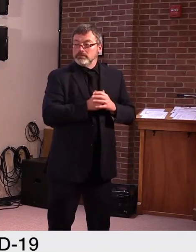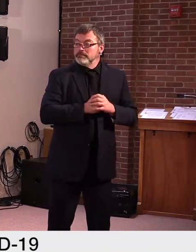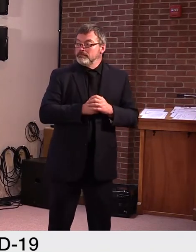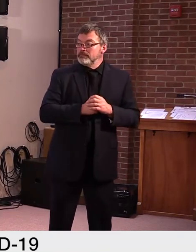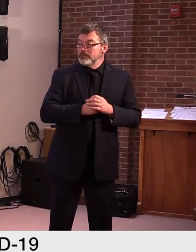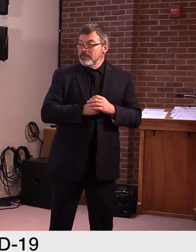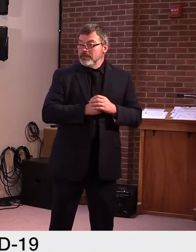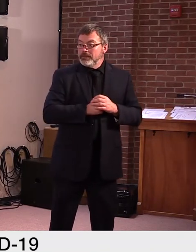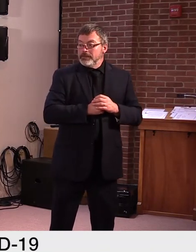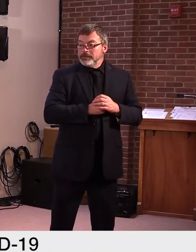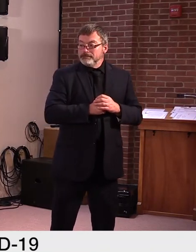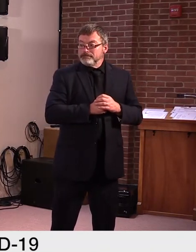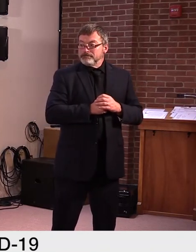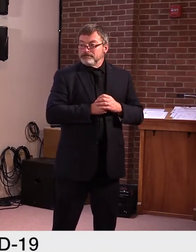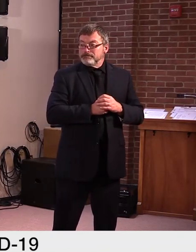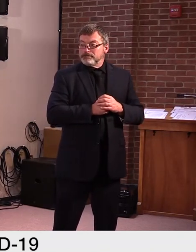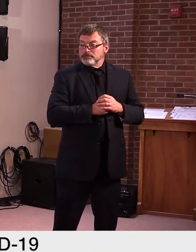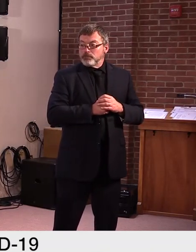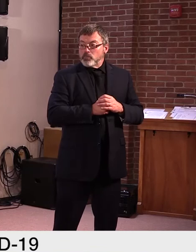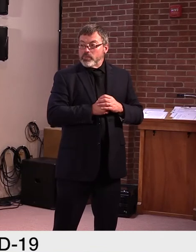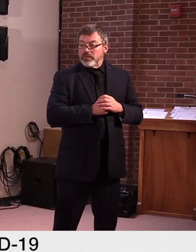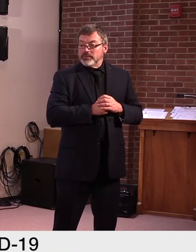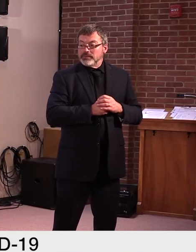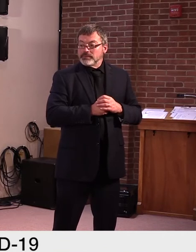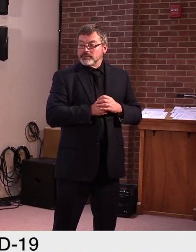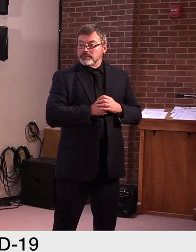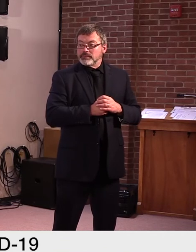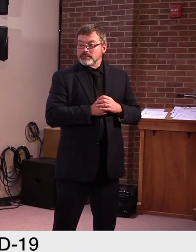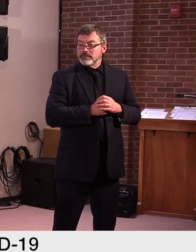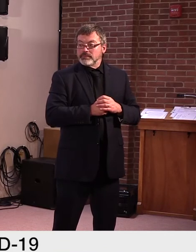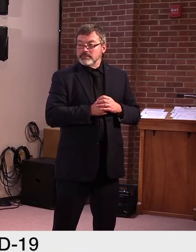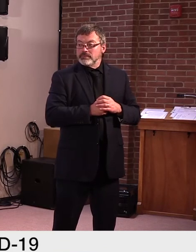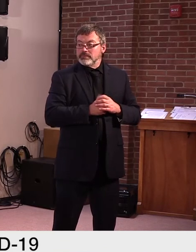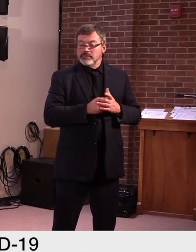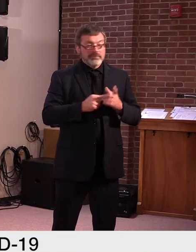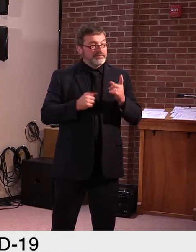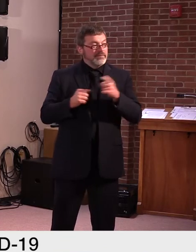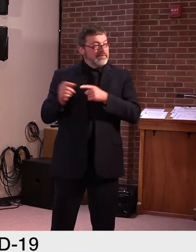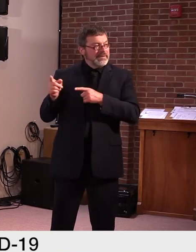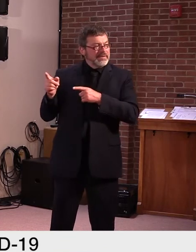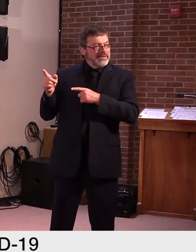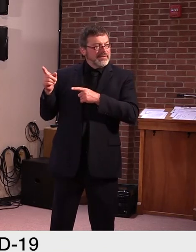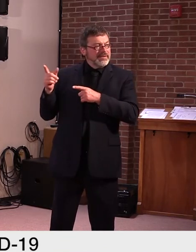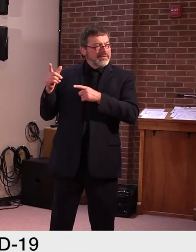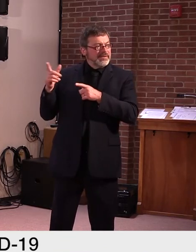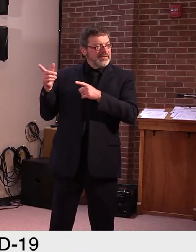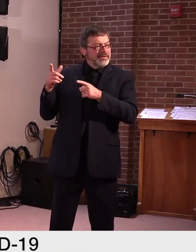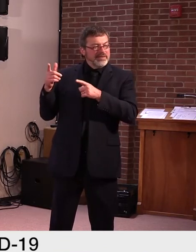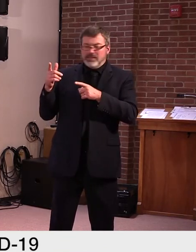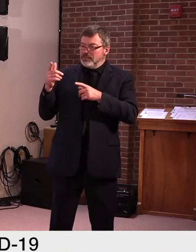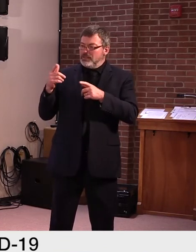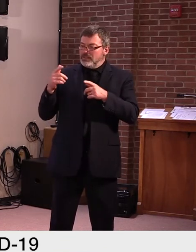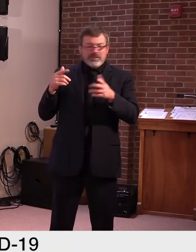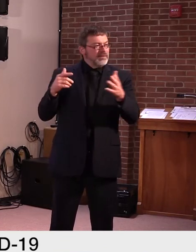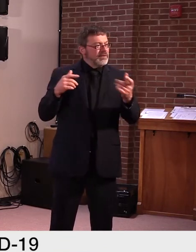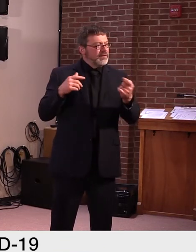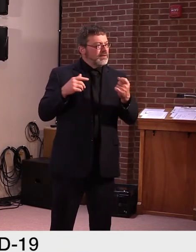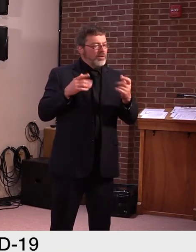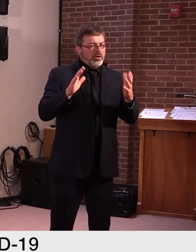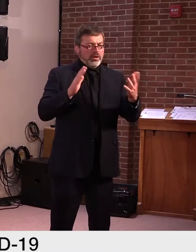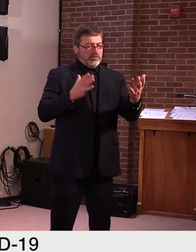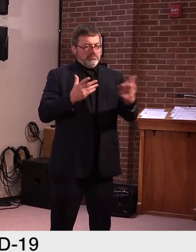The, uh, if can just get a follow-up, uh, before hearing from Mike, Governor, um, this is a narrow point, but, uh,